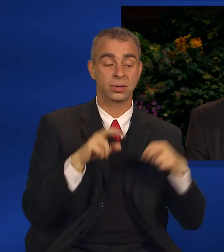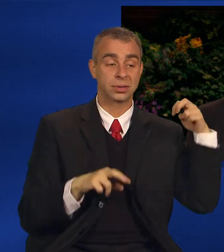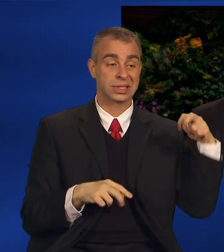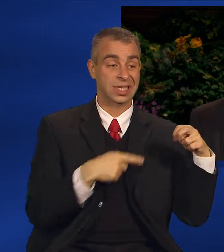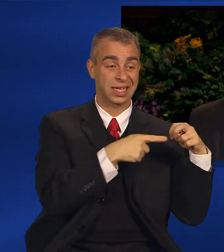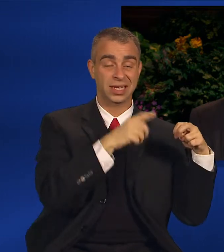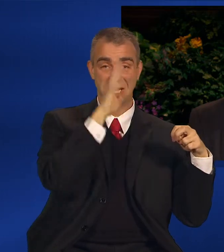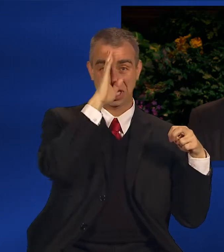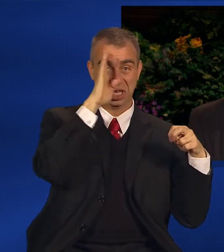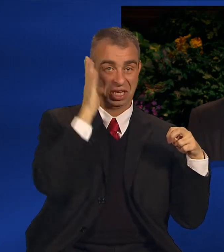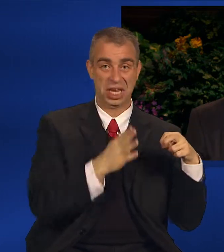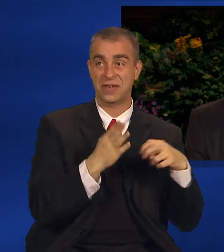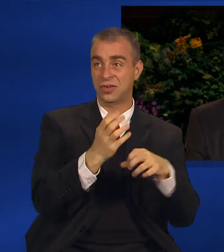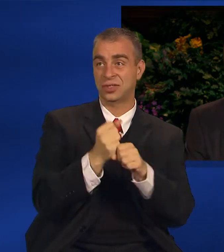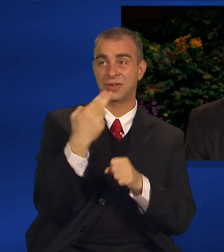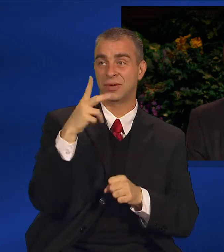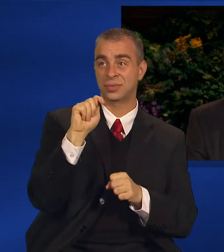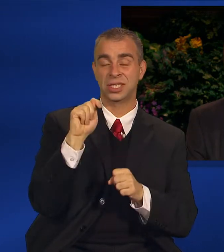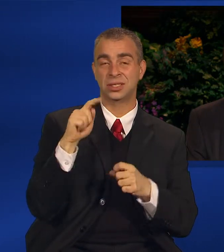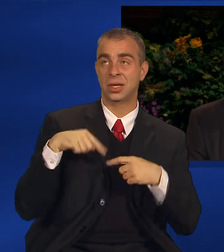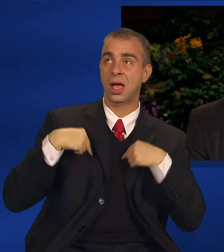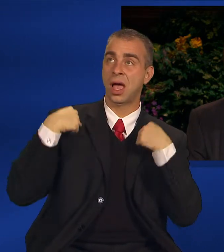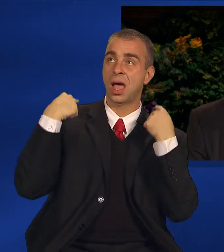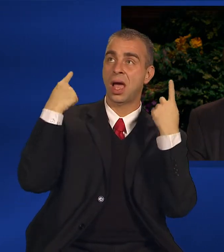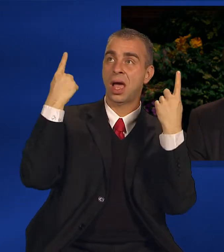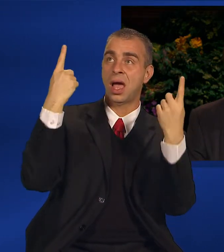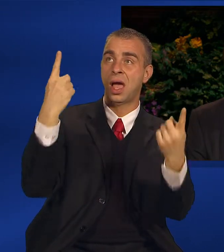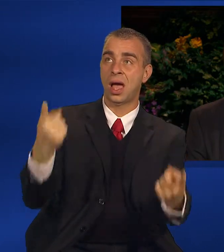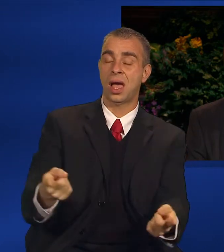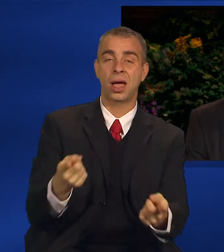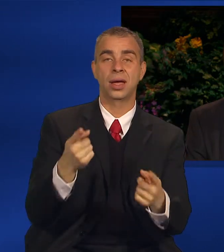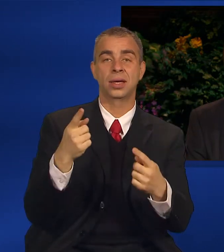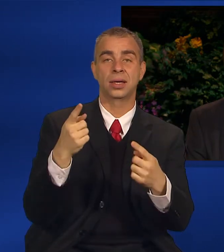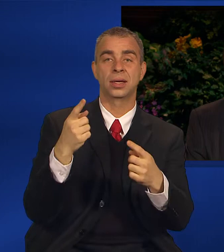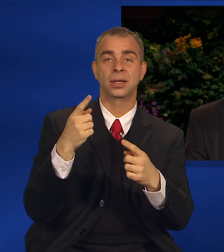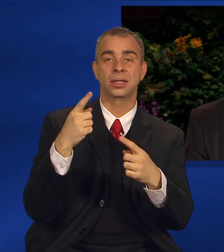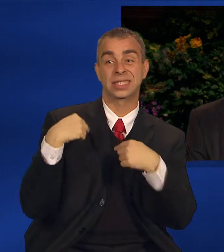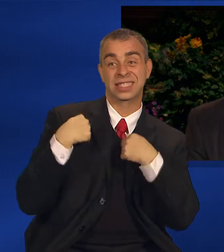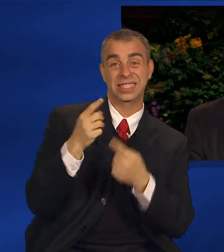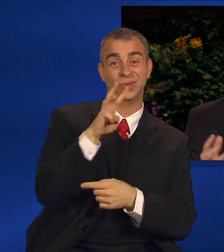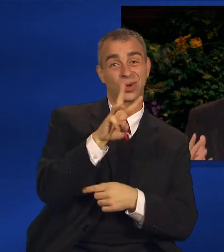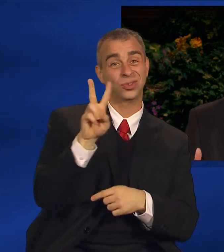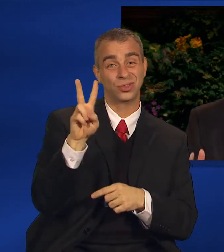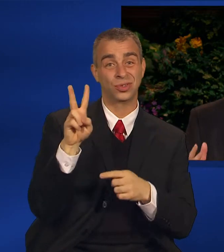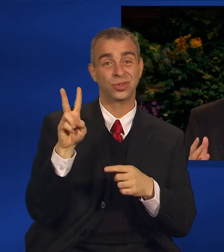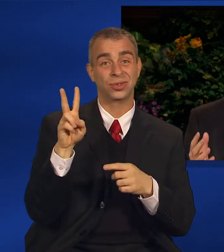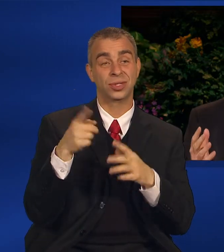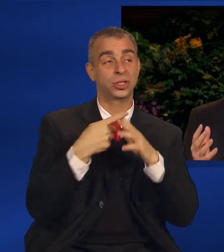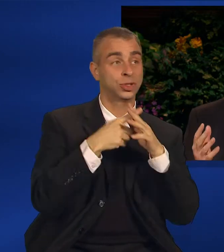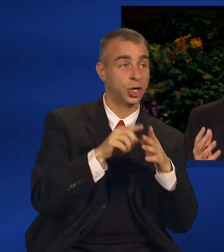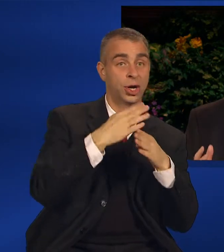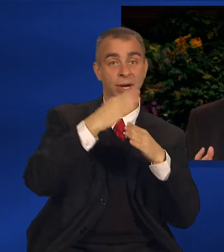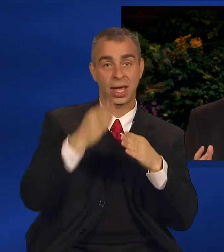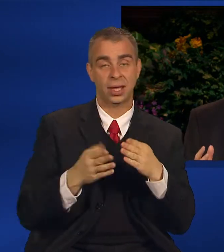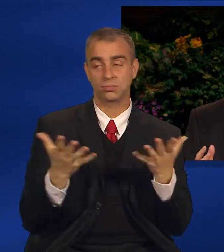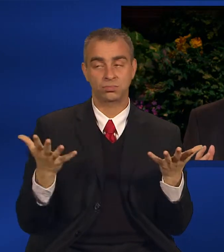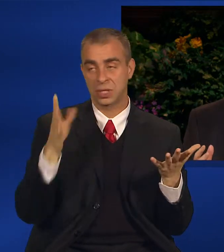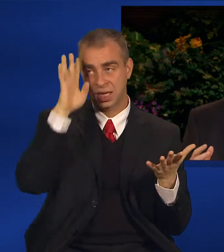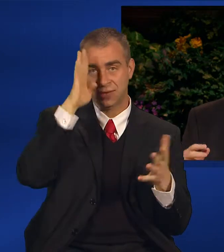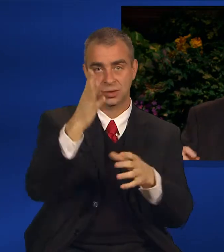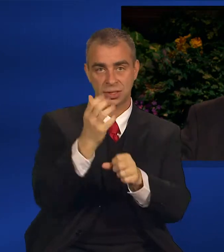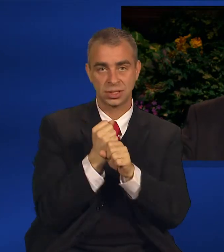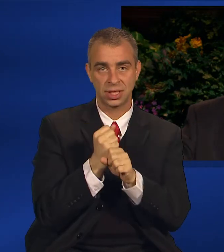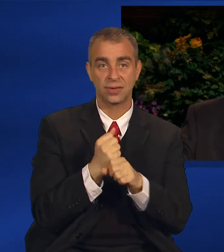since before the war. Now, when he saw these servants of the Lord,